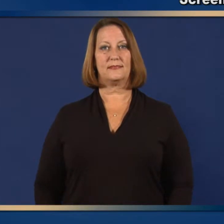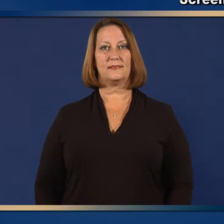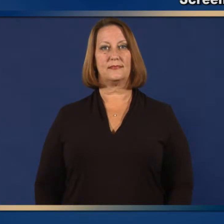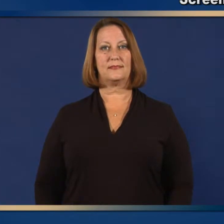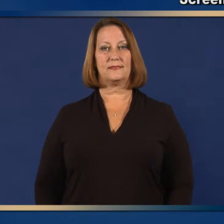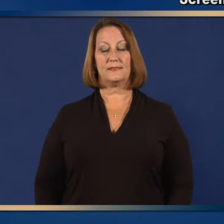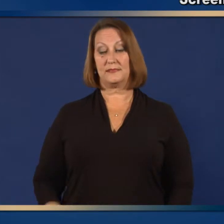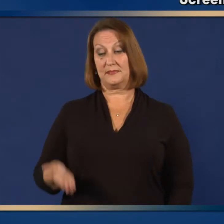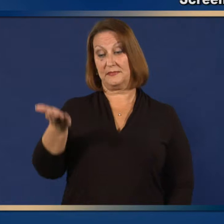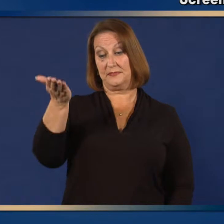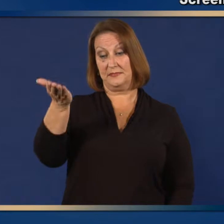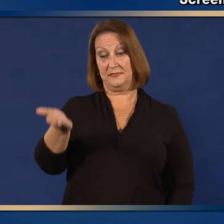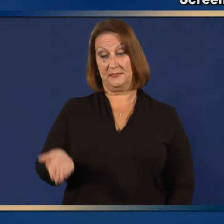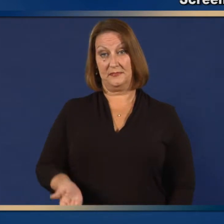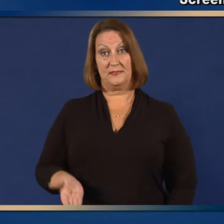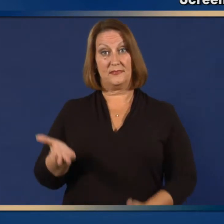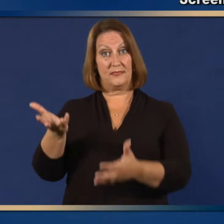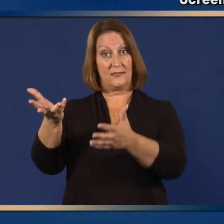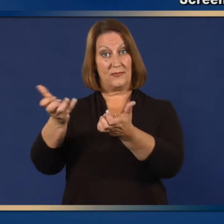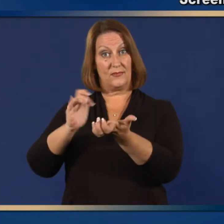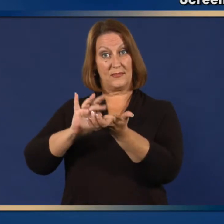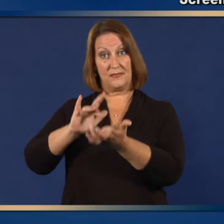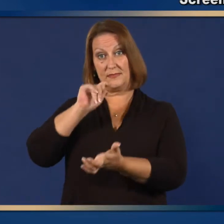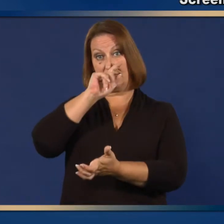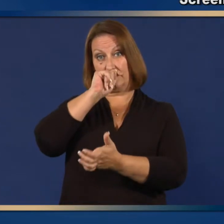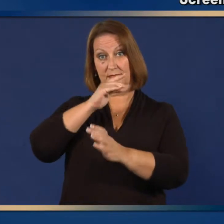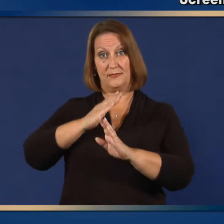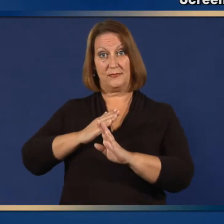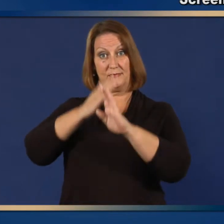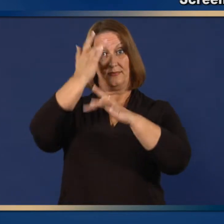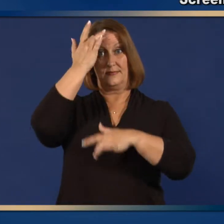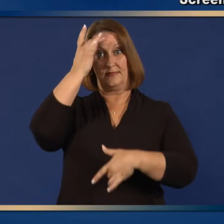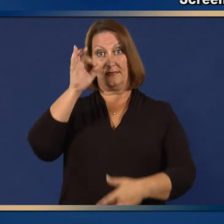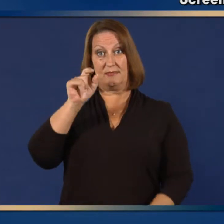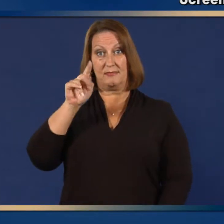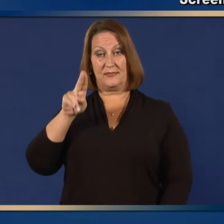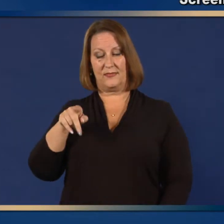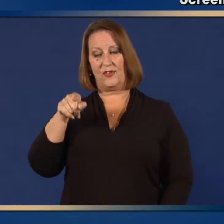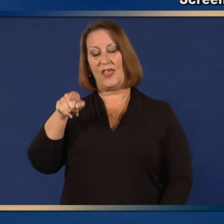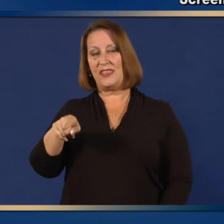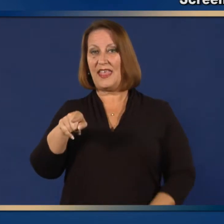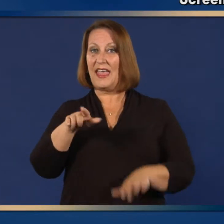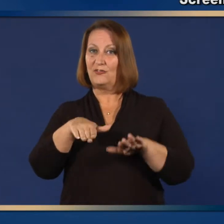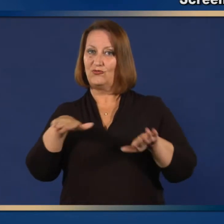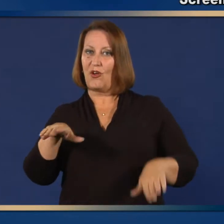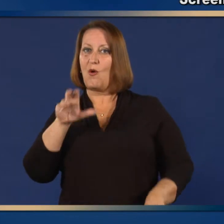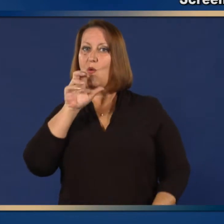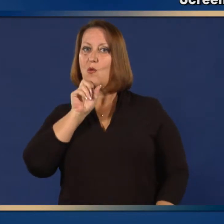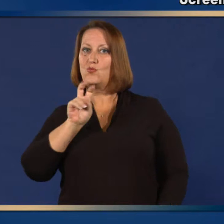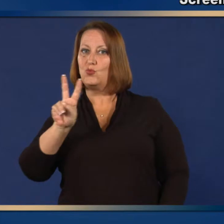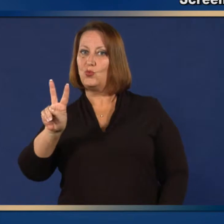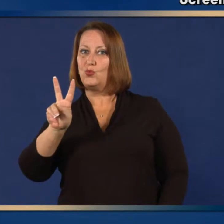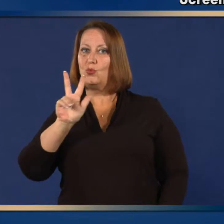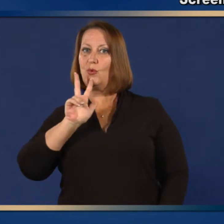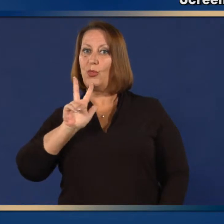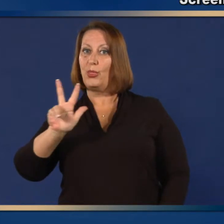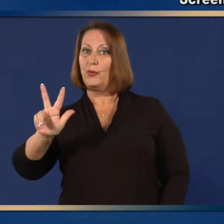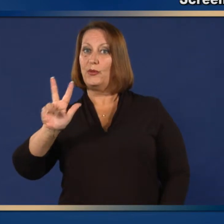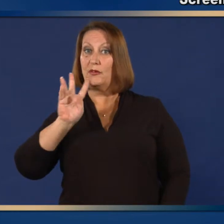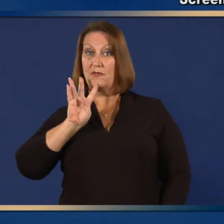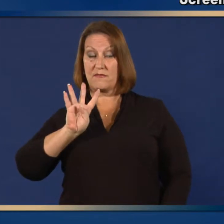6. If the person to be vaccinated is a child age 2 through 4 years,